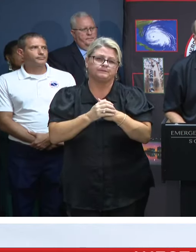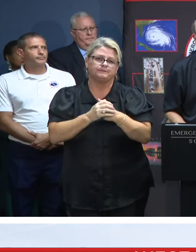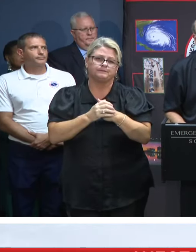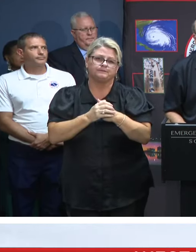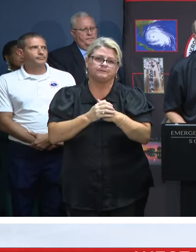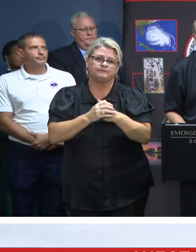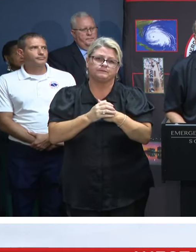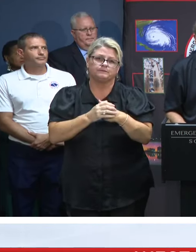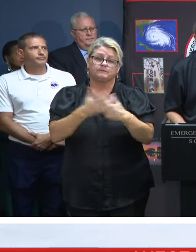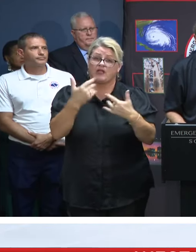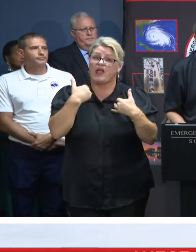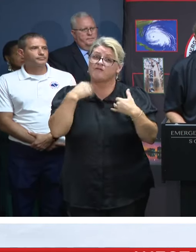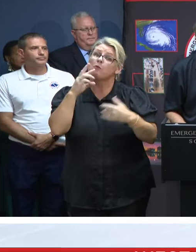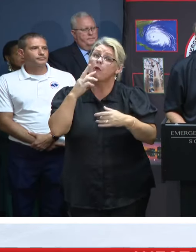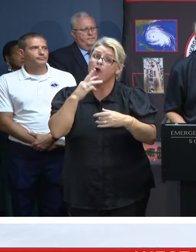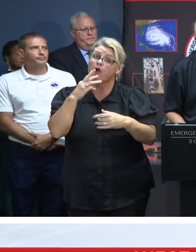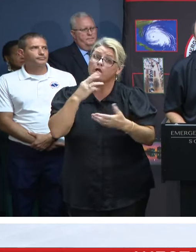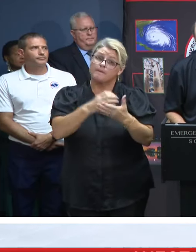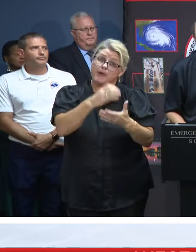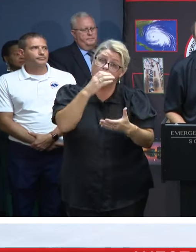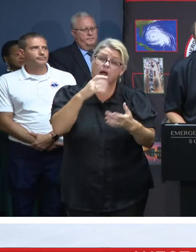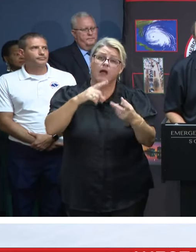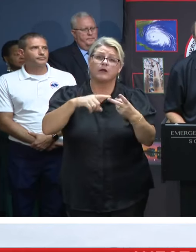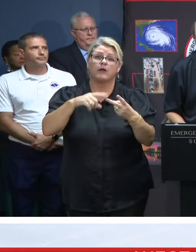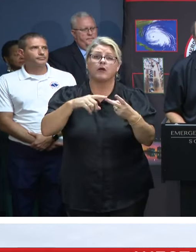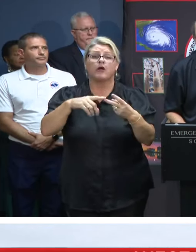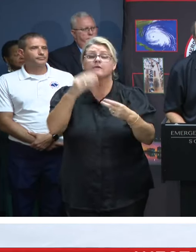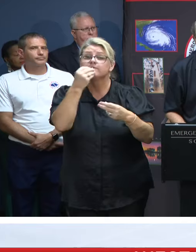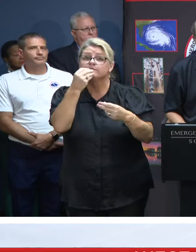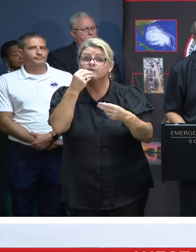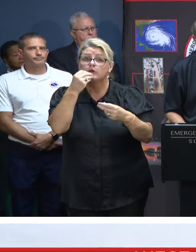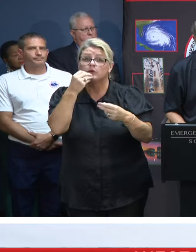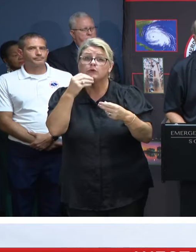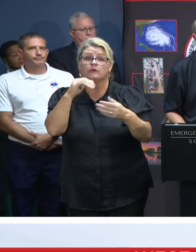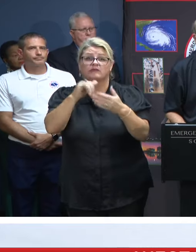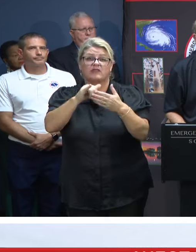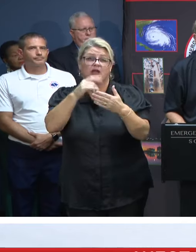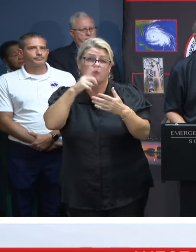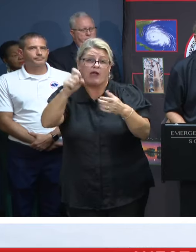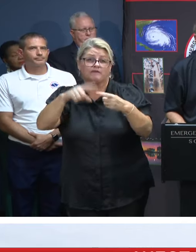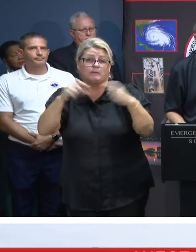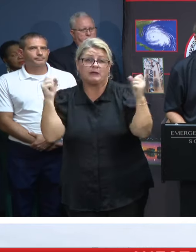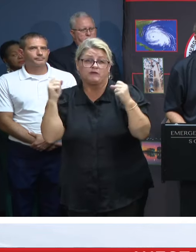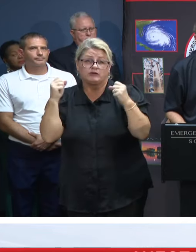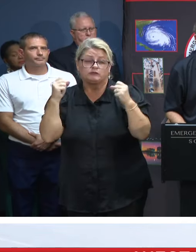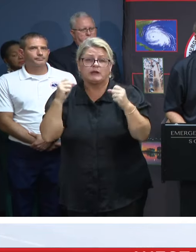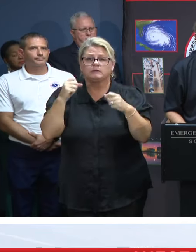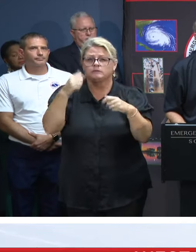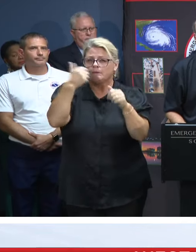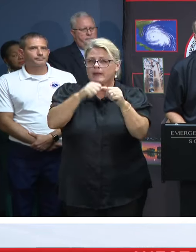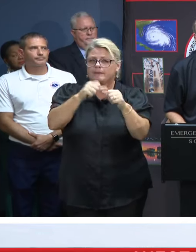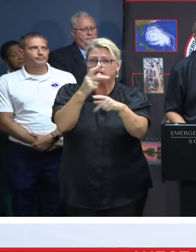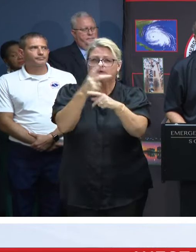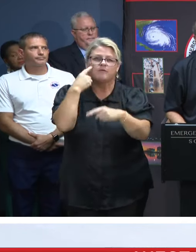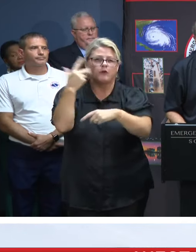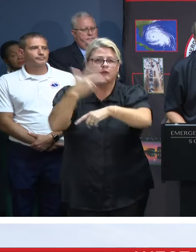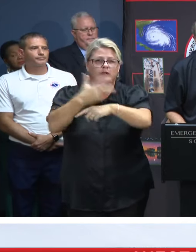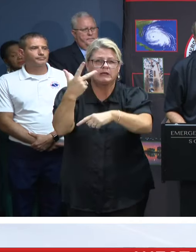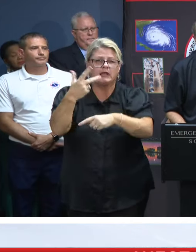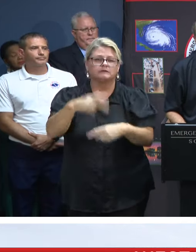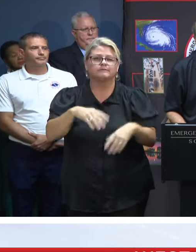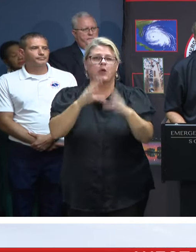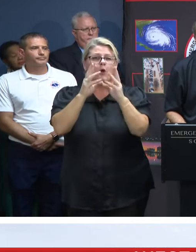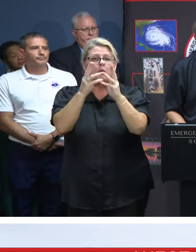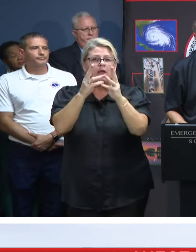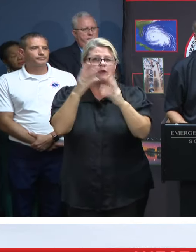Having enough bottled water and non-perishable food to sustain each family member for three days. Having a weather radio and